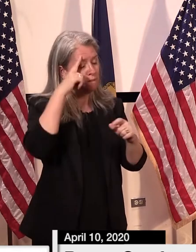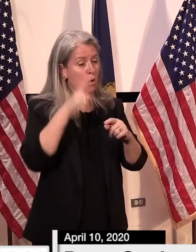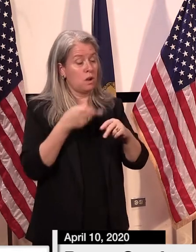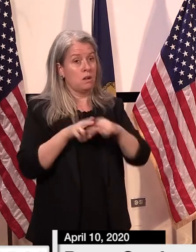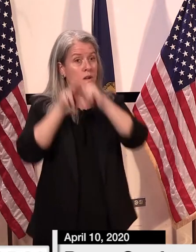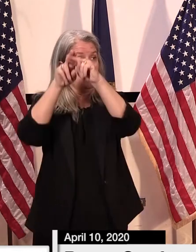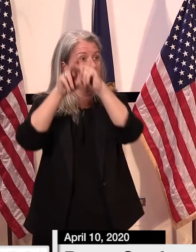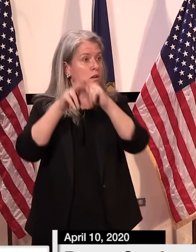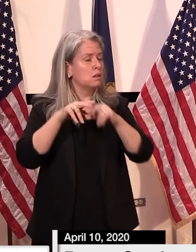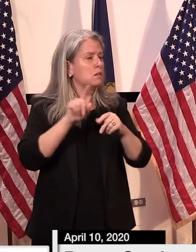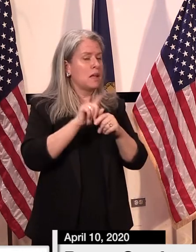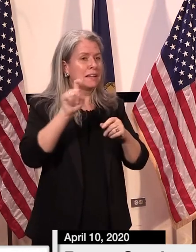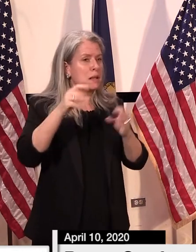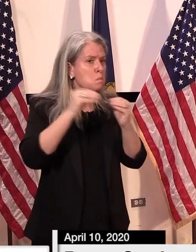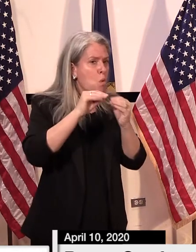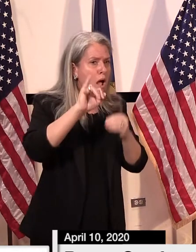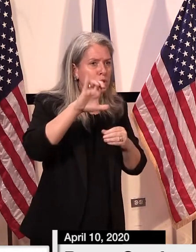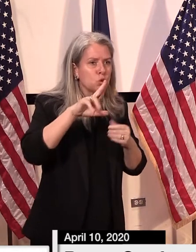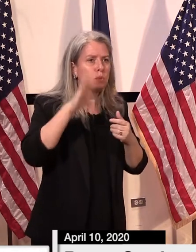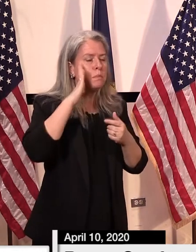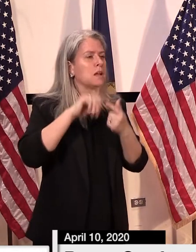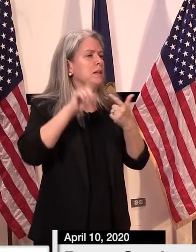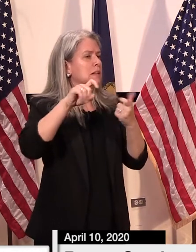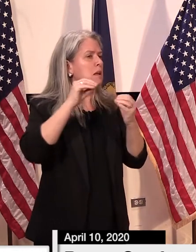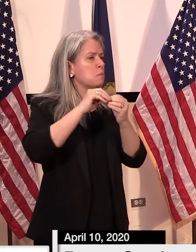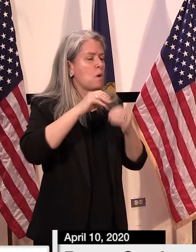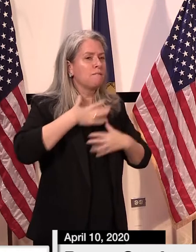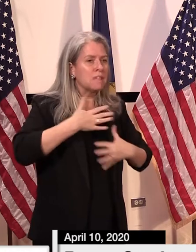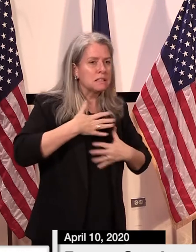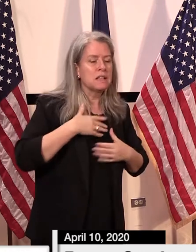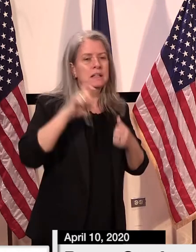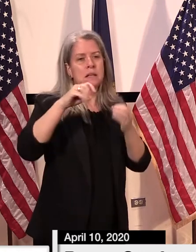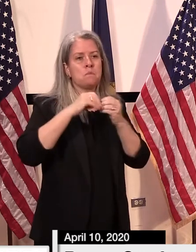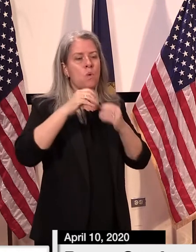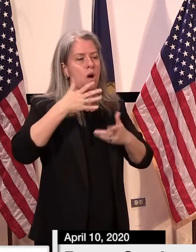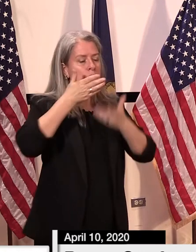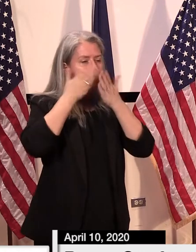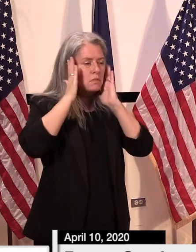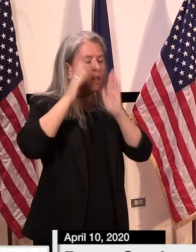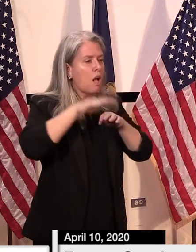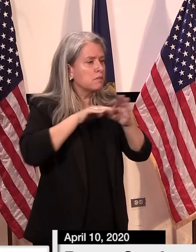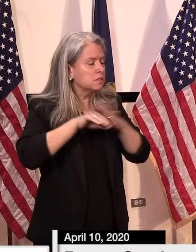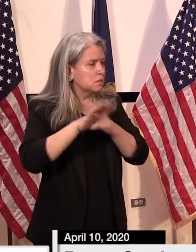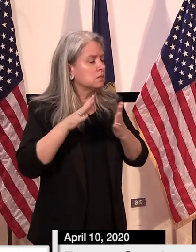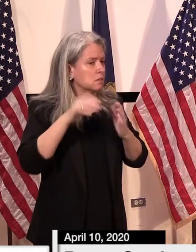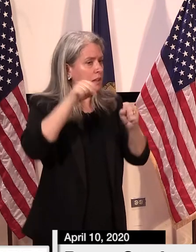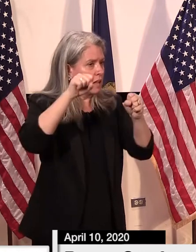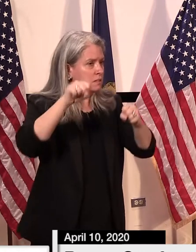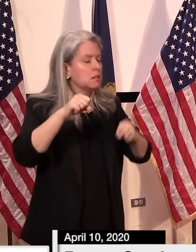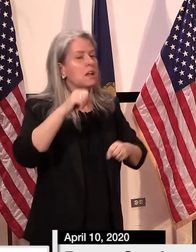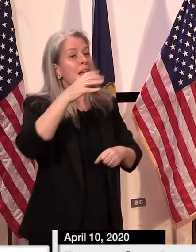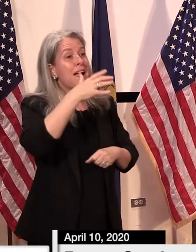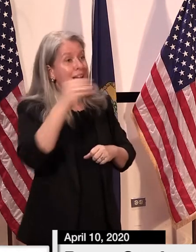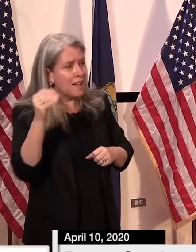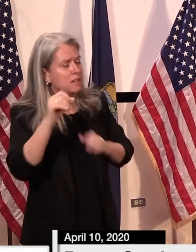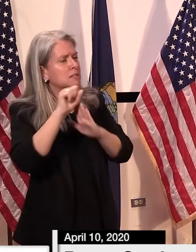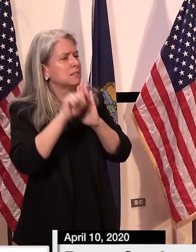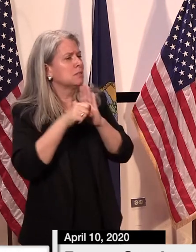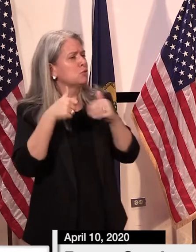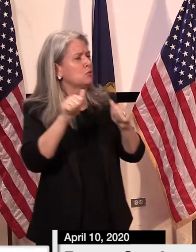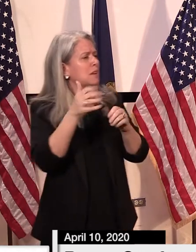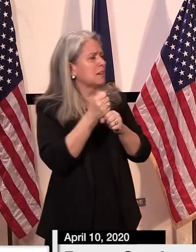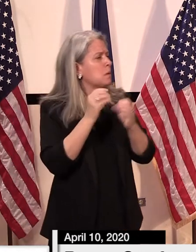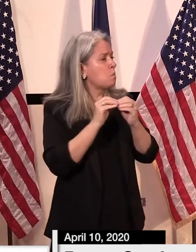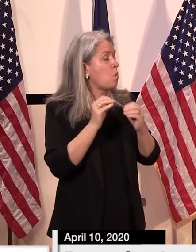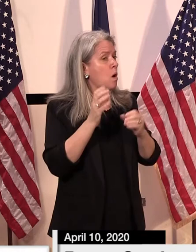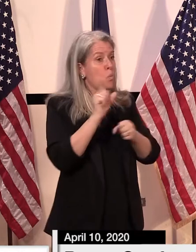i view beds ventilators ppe um so one thing the state is also trying to work on getting is more